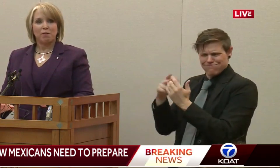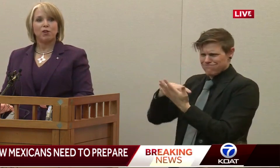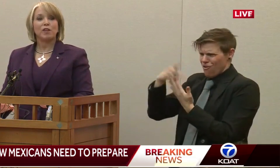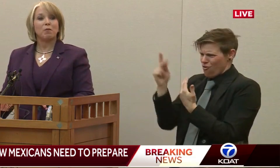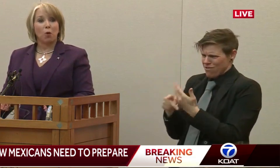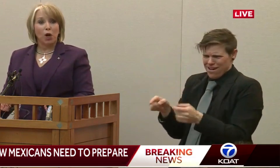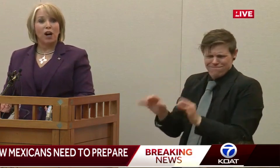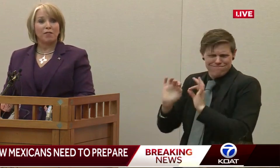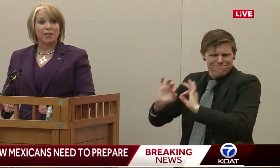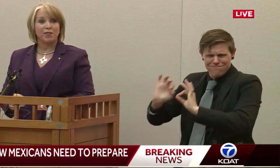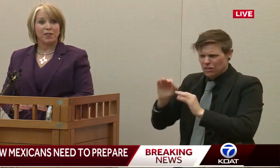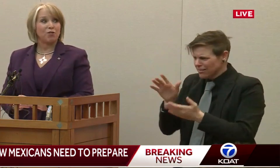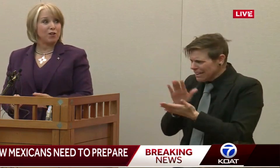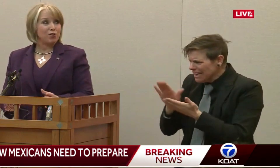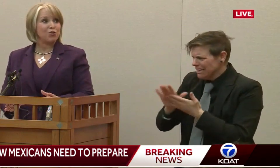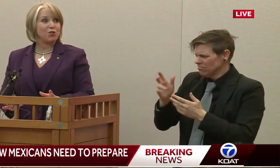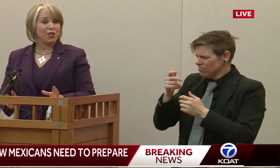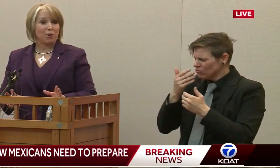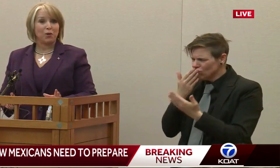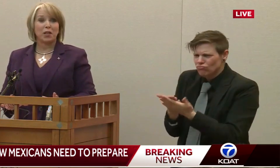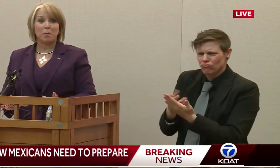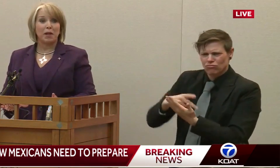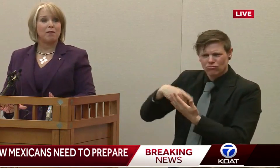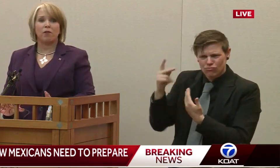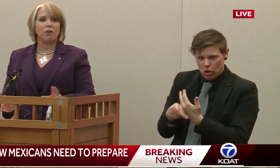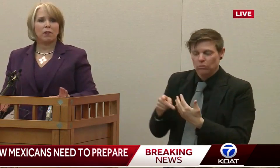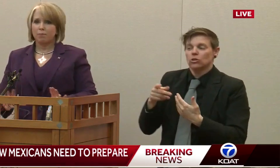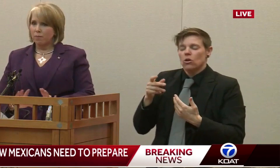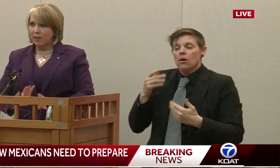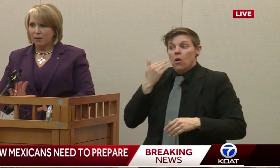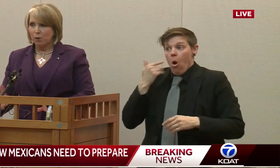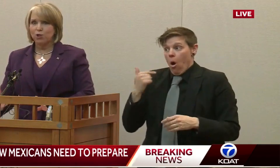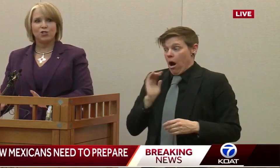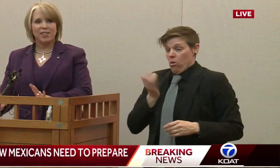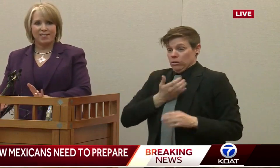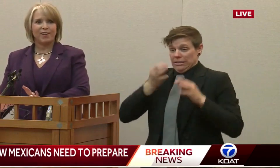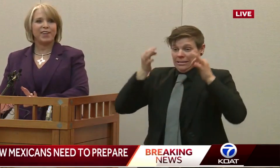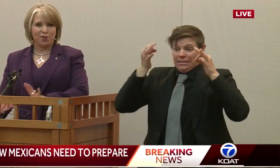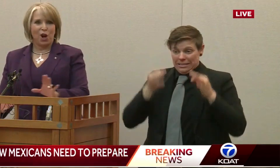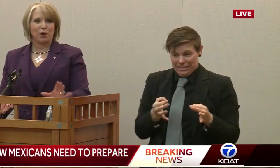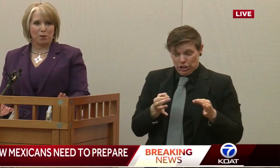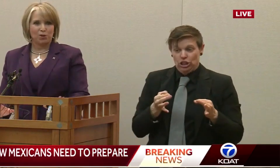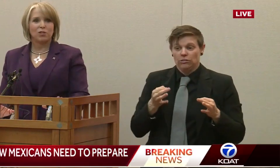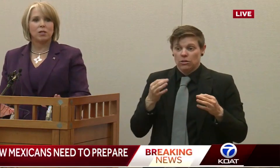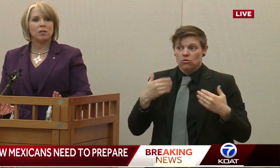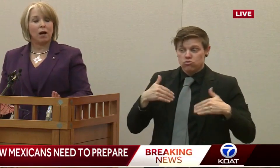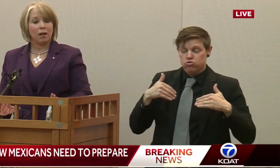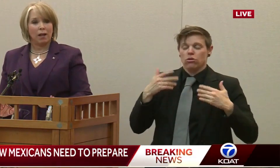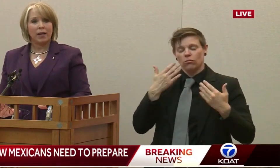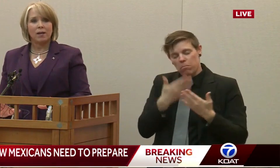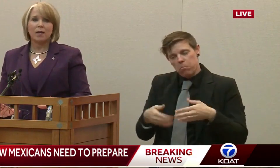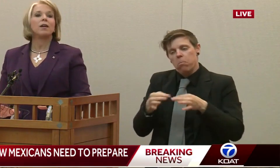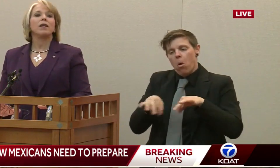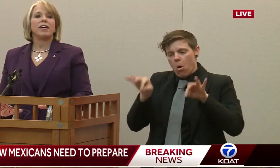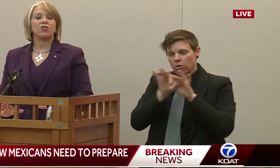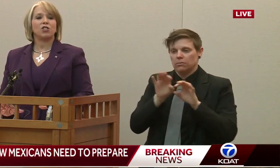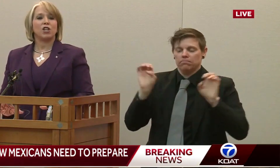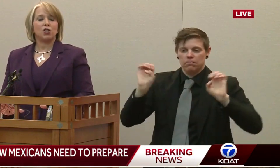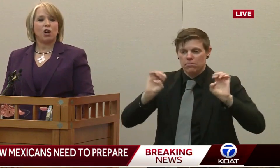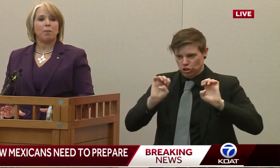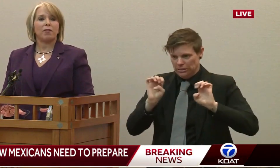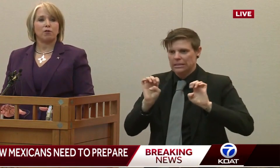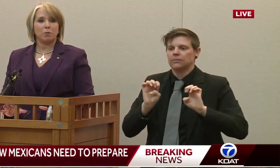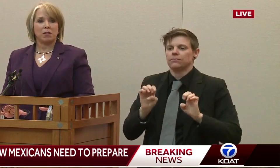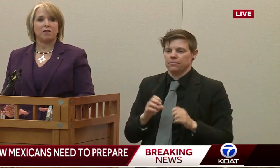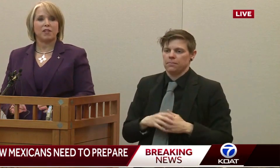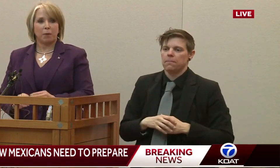It makes me feel even more confident that these are the decisions that are really meaningful in emergencies and in non-emergencies alike. And